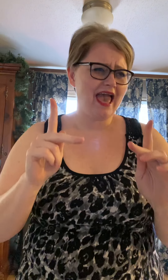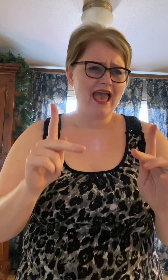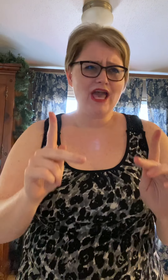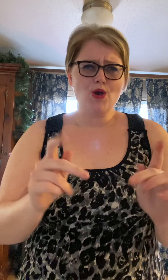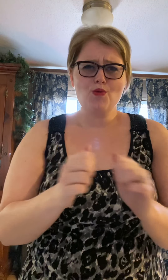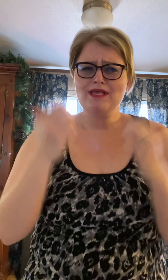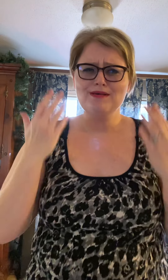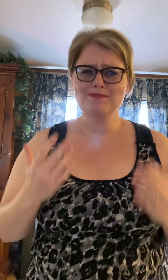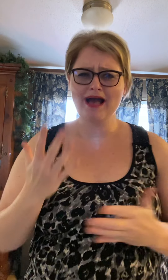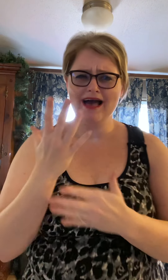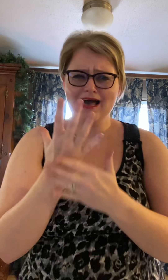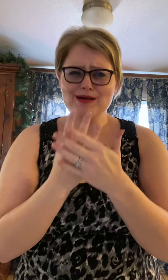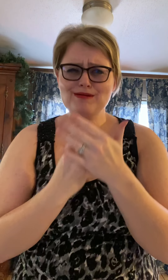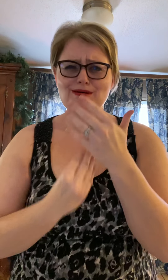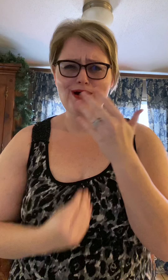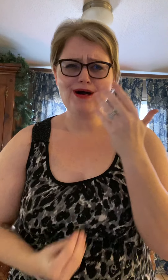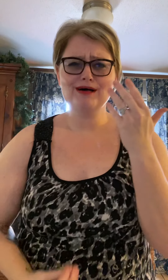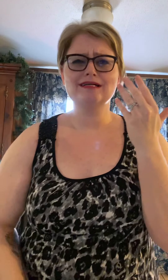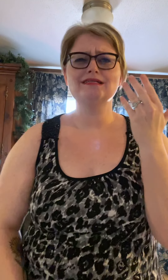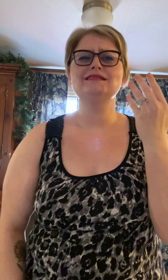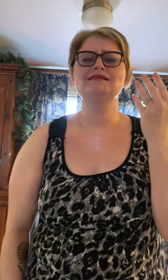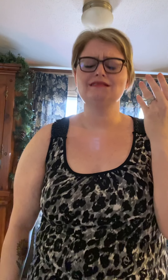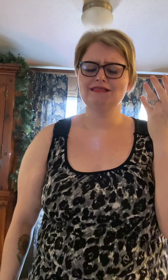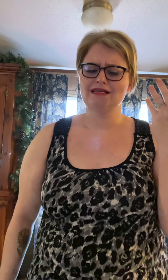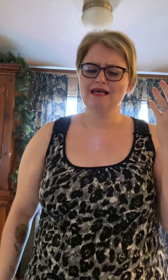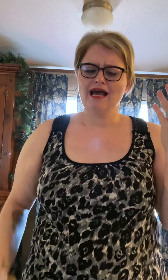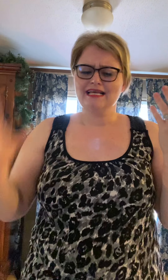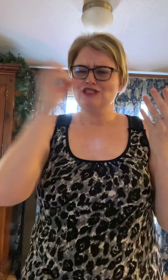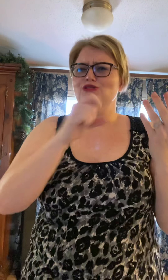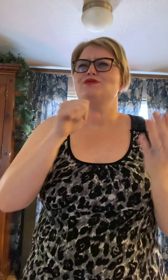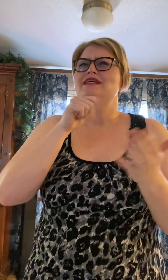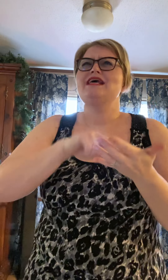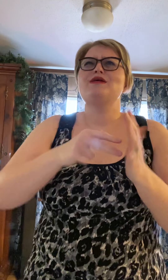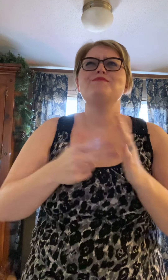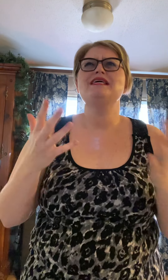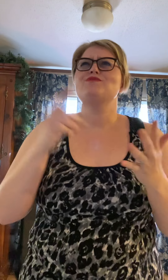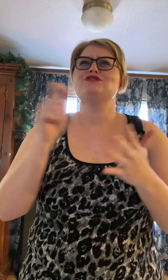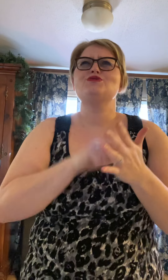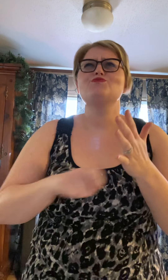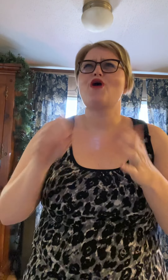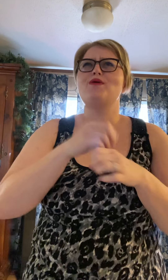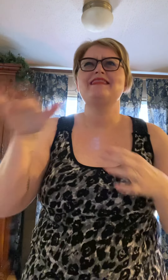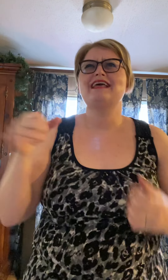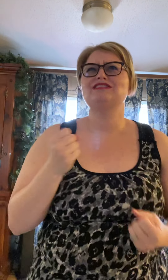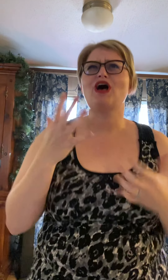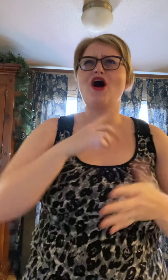Now that I'm gone I guess you didn't mean what you wrote And that song